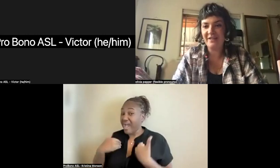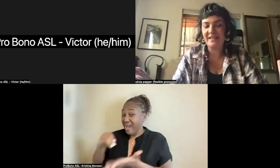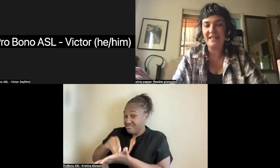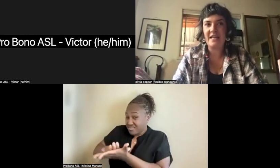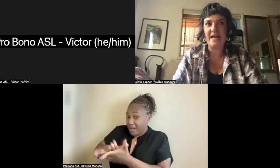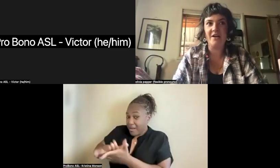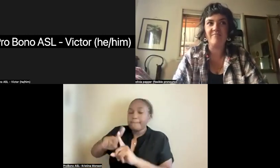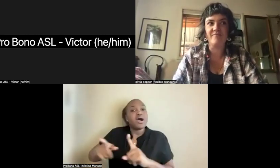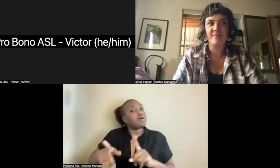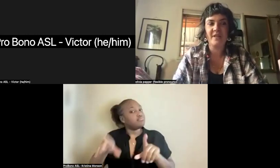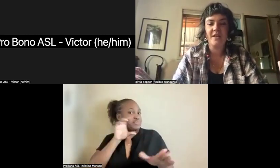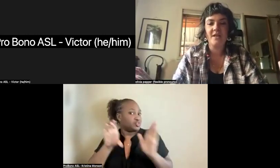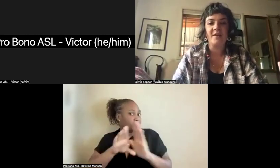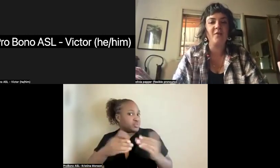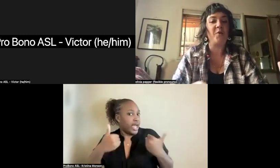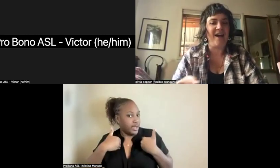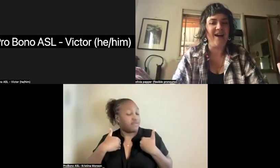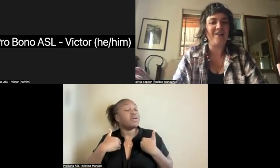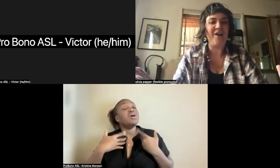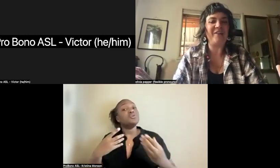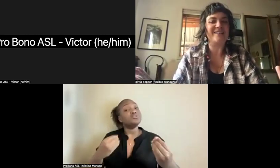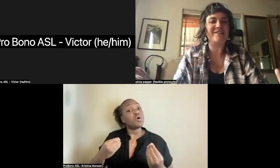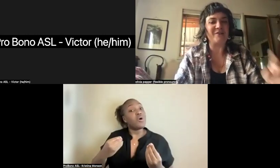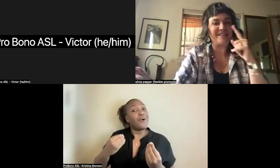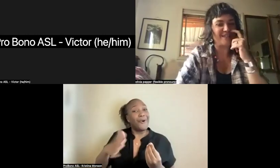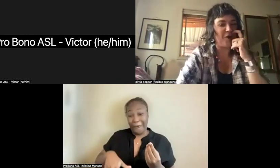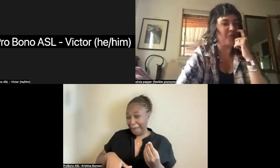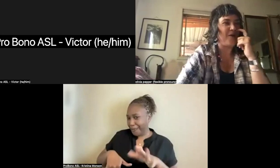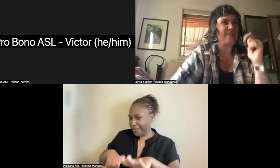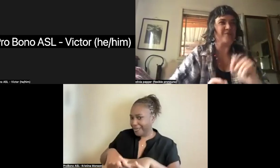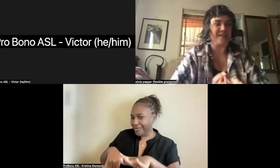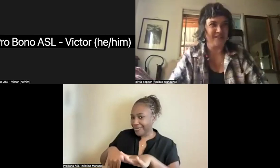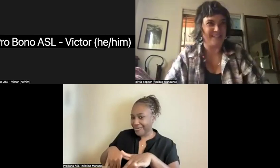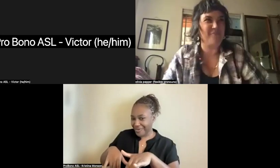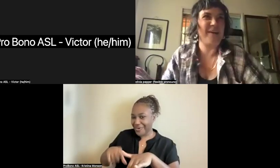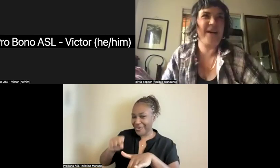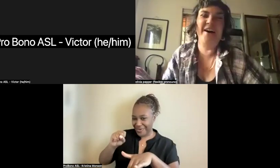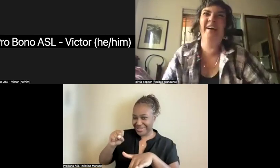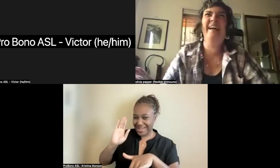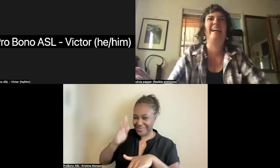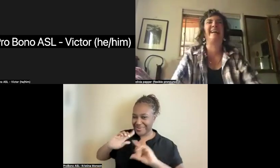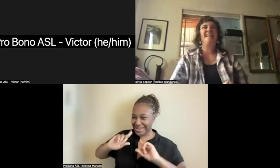definitely, oh yeah, I'll answer these, I'll round these questions up.